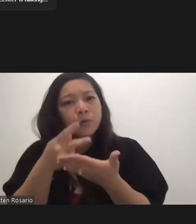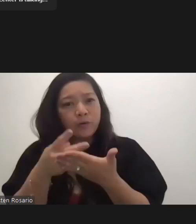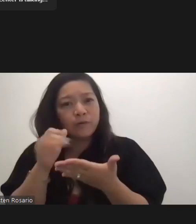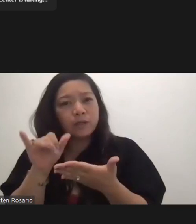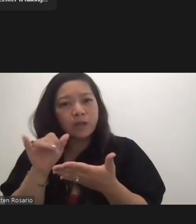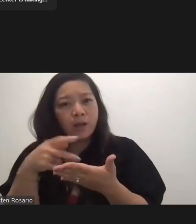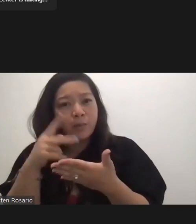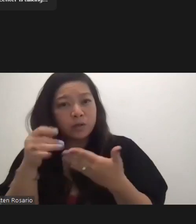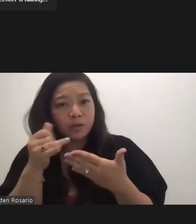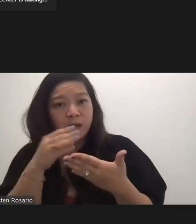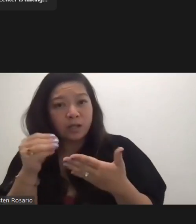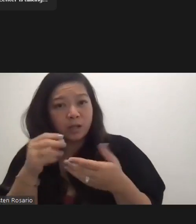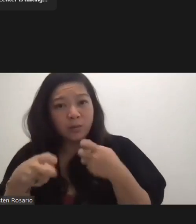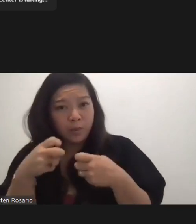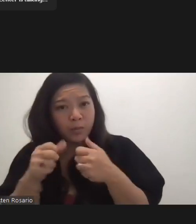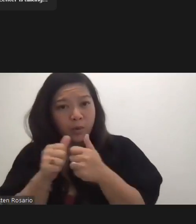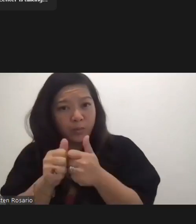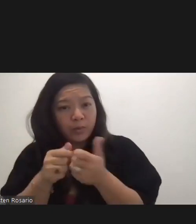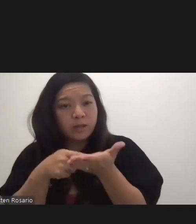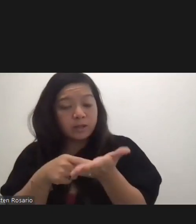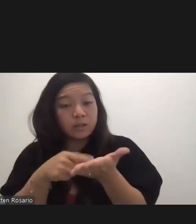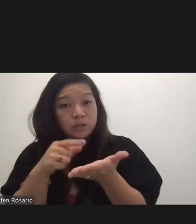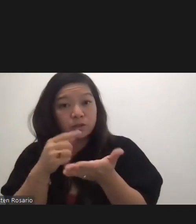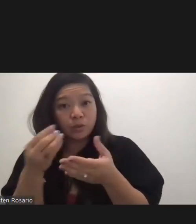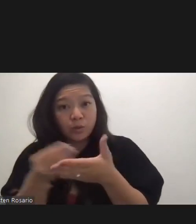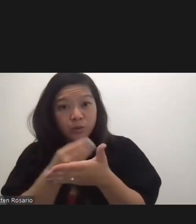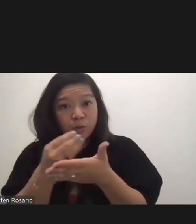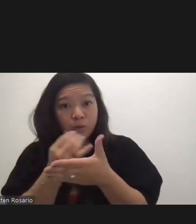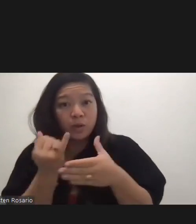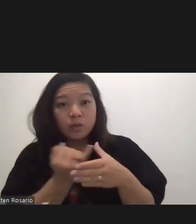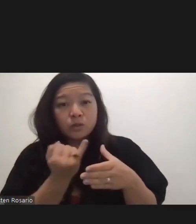any problem with this new quarantine policy?